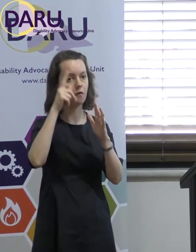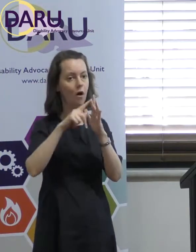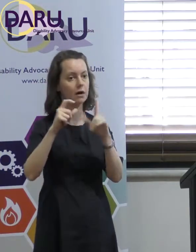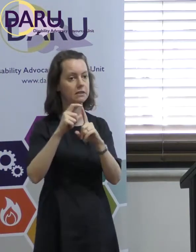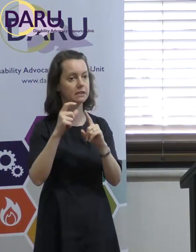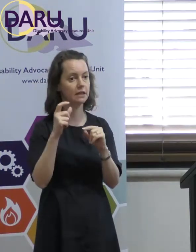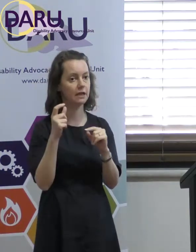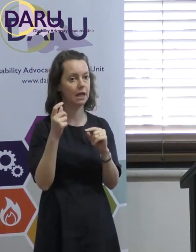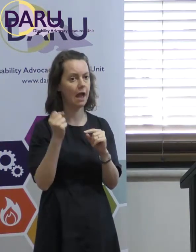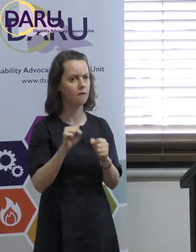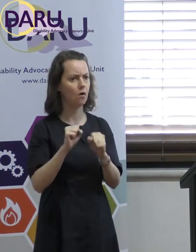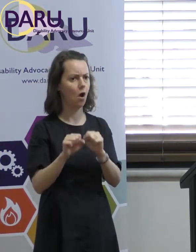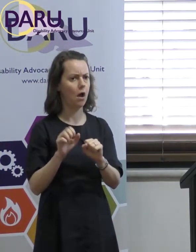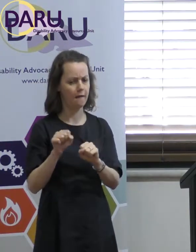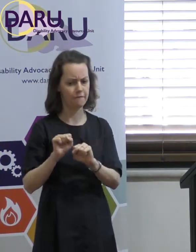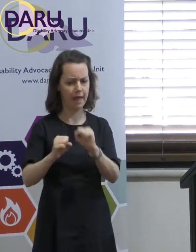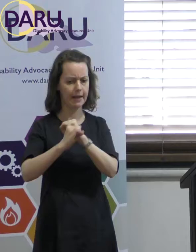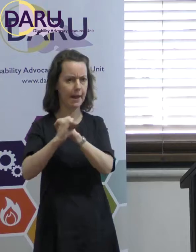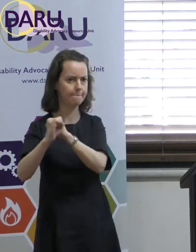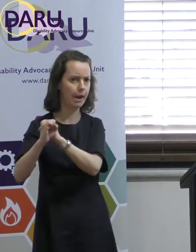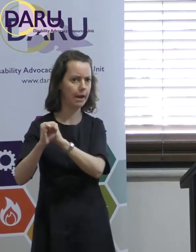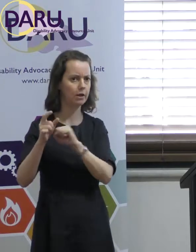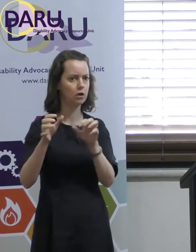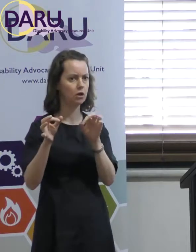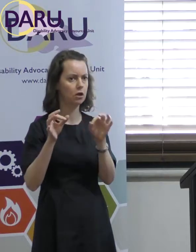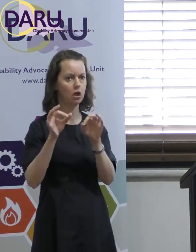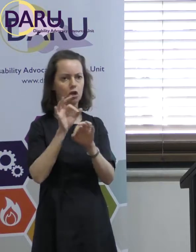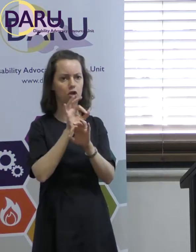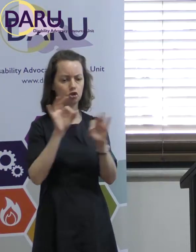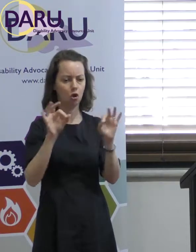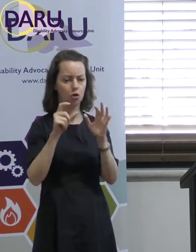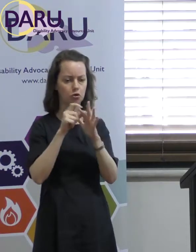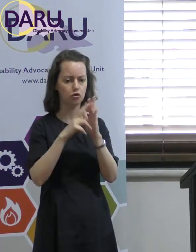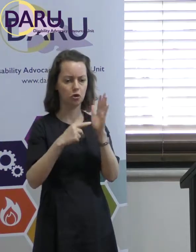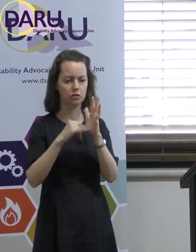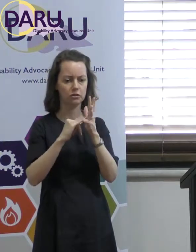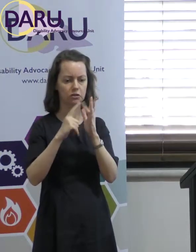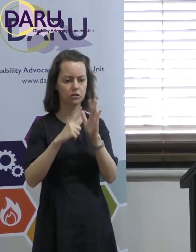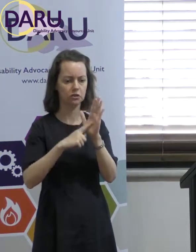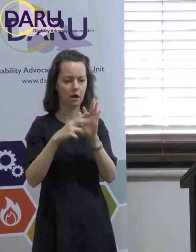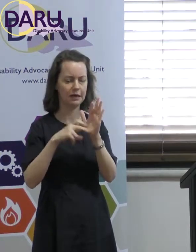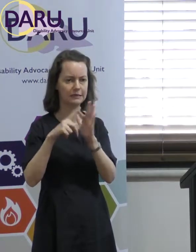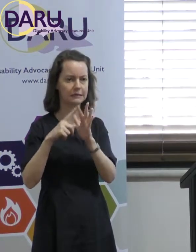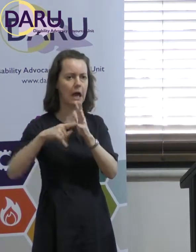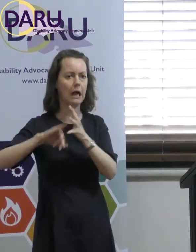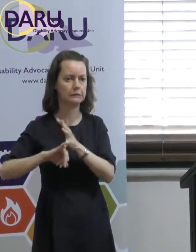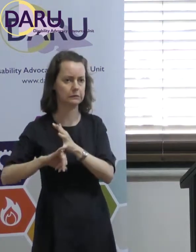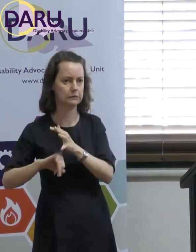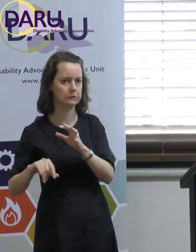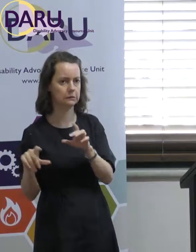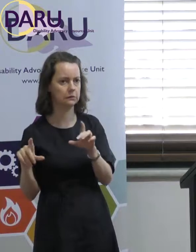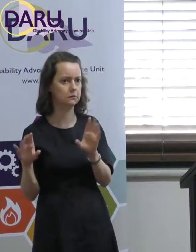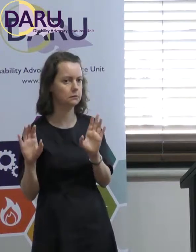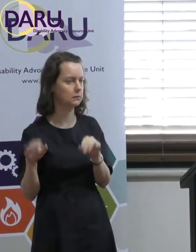had their own campaign that they were planning anyway, which is called Don't Silence Us. So, they have postcards that you can send back.